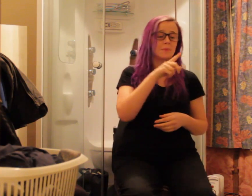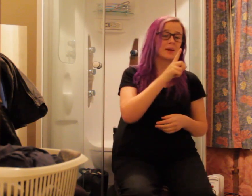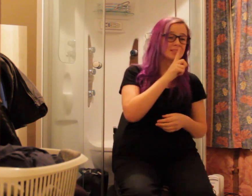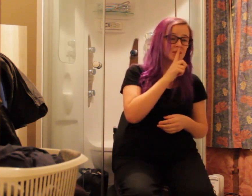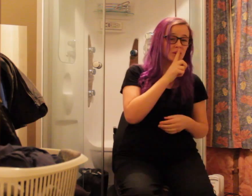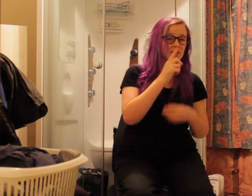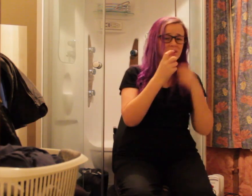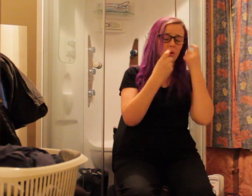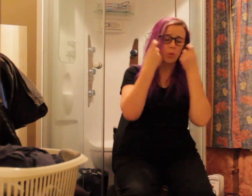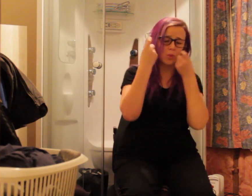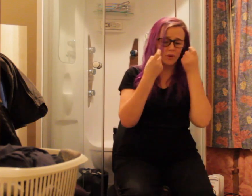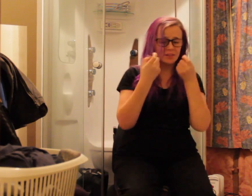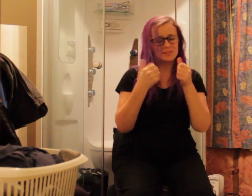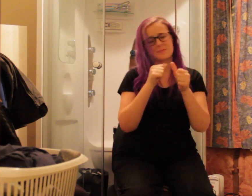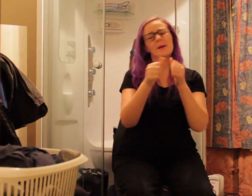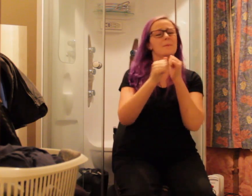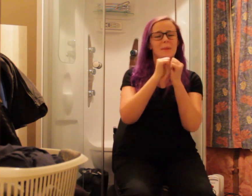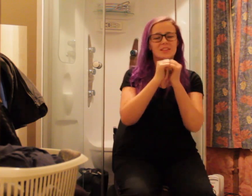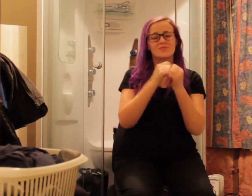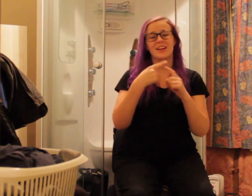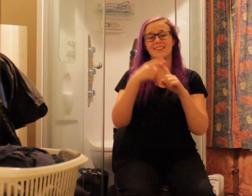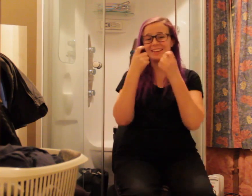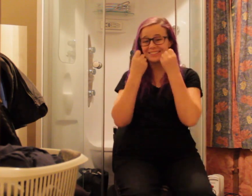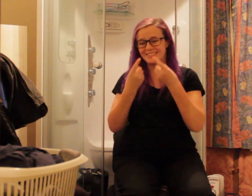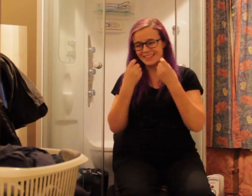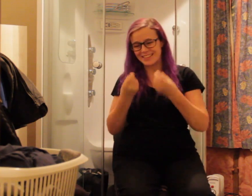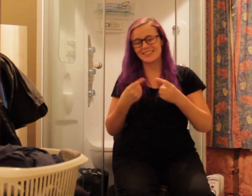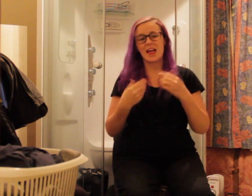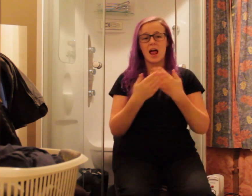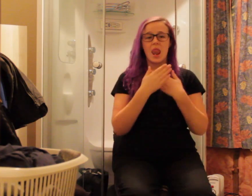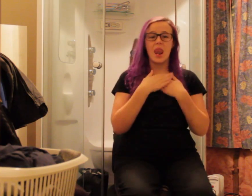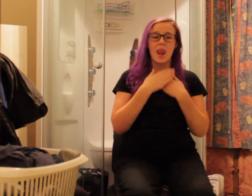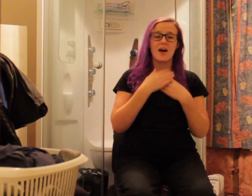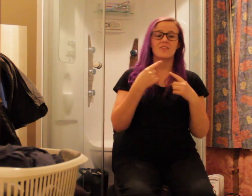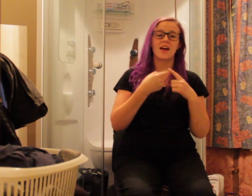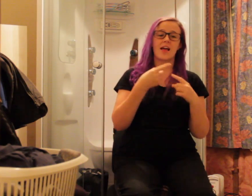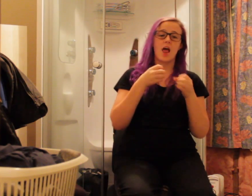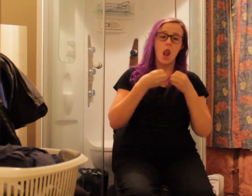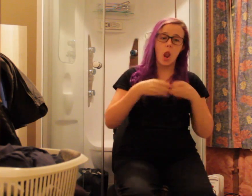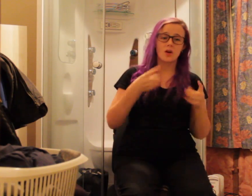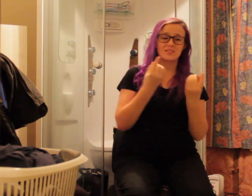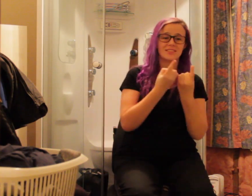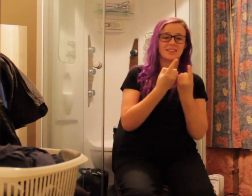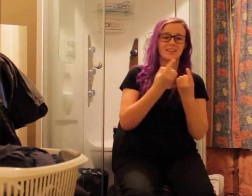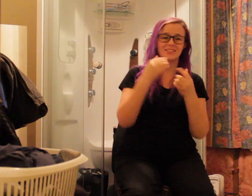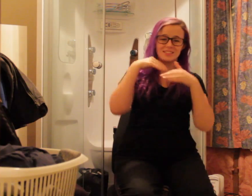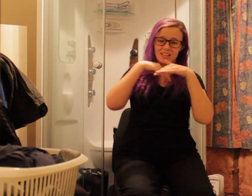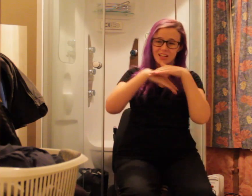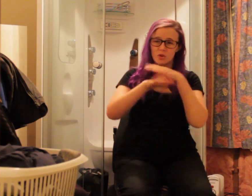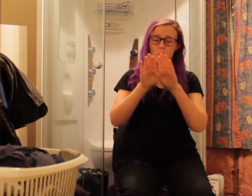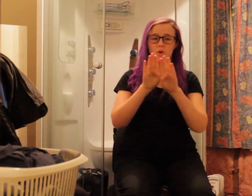You've seen my secrets, my fears, my best friend, my tears. My loved and lost encased inside your walls.